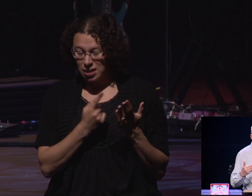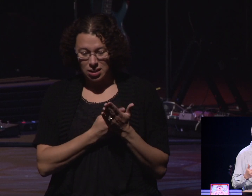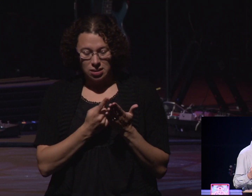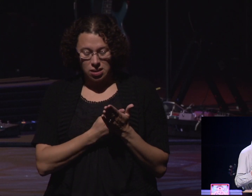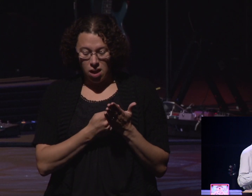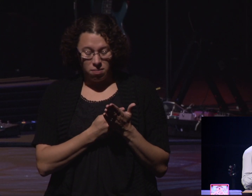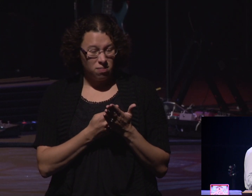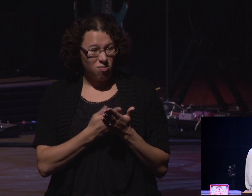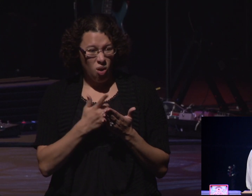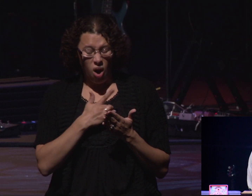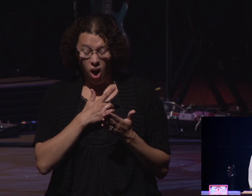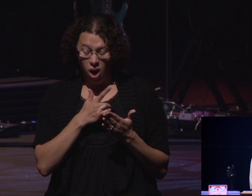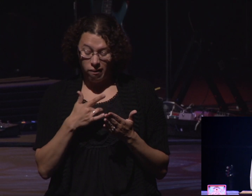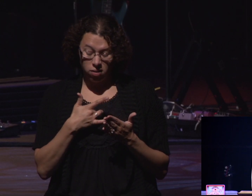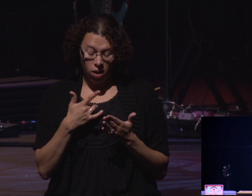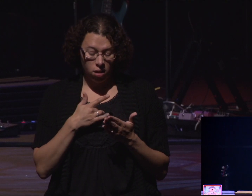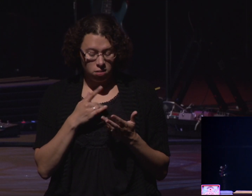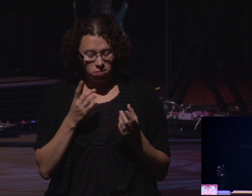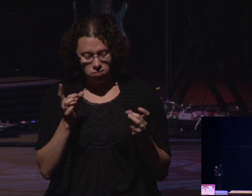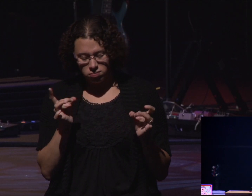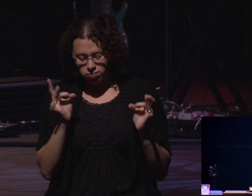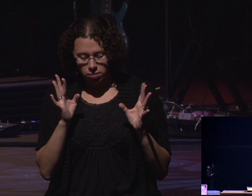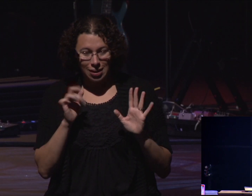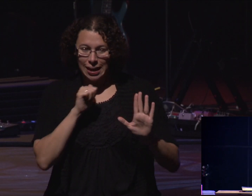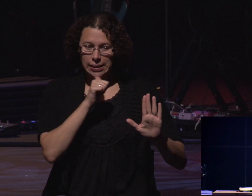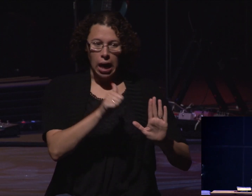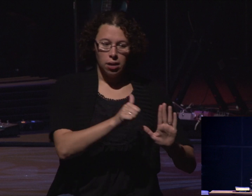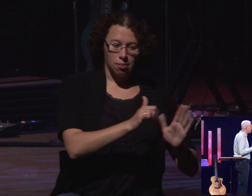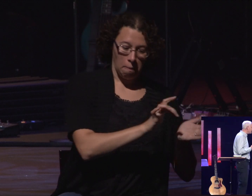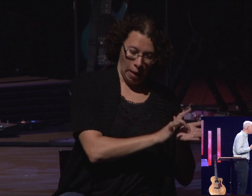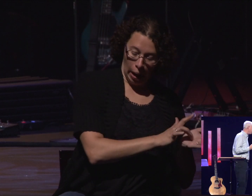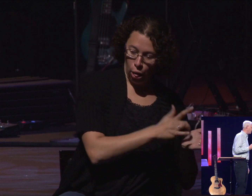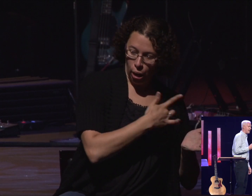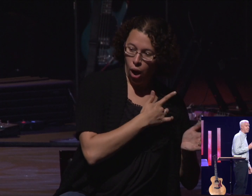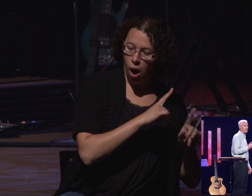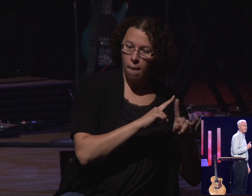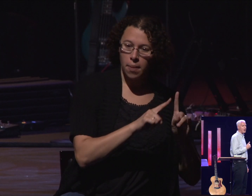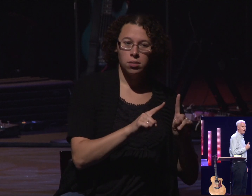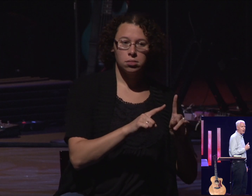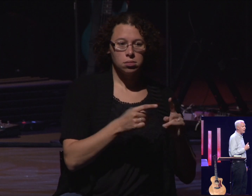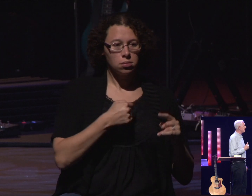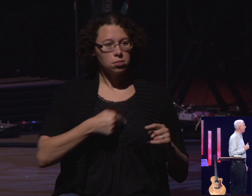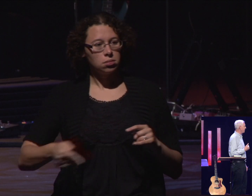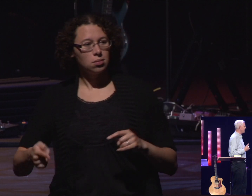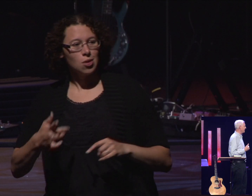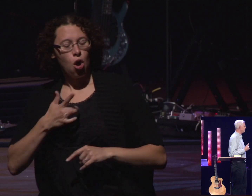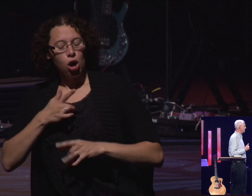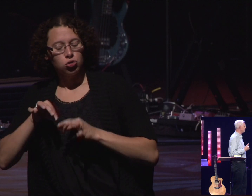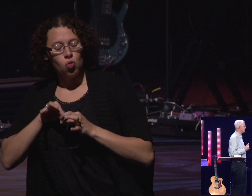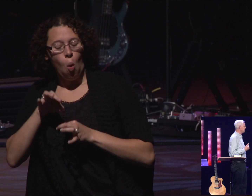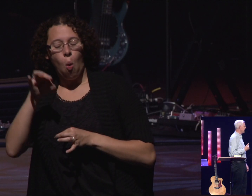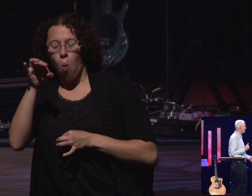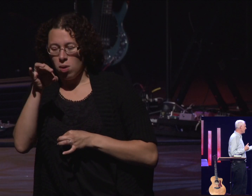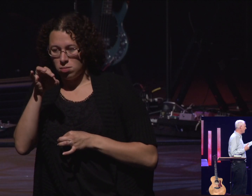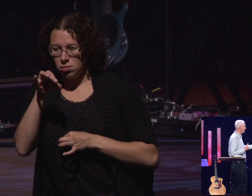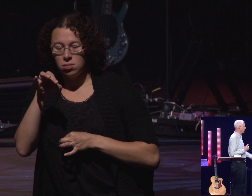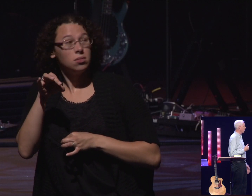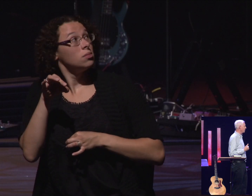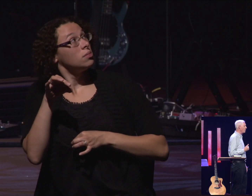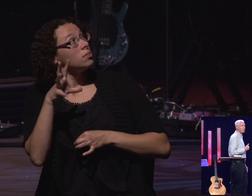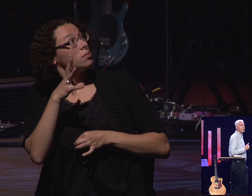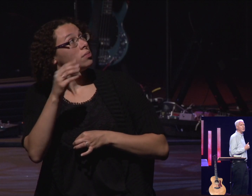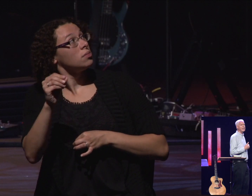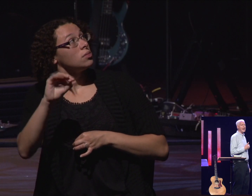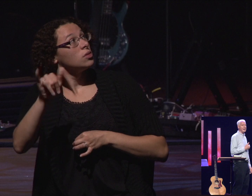Jeremiah 17, verse 9 says, The heart is deceitful above all things and beyond